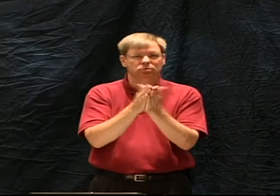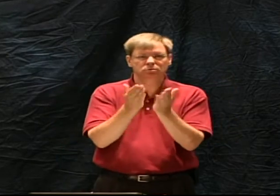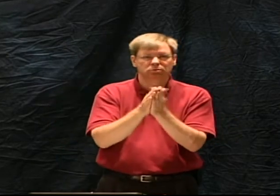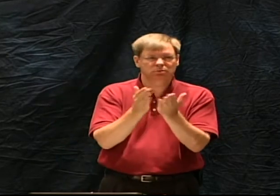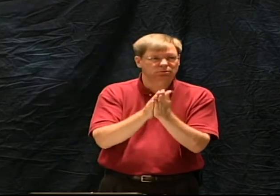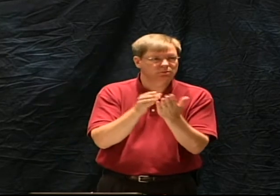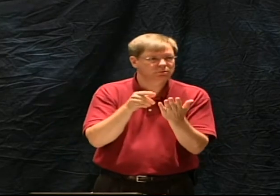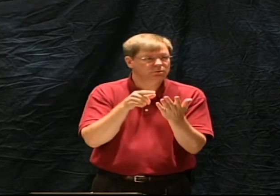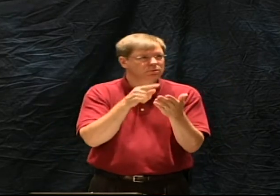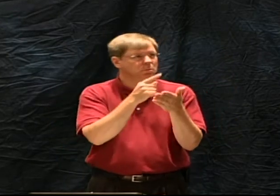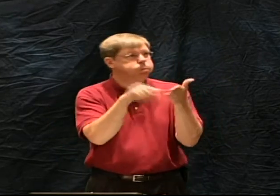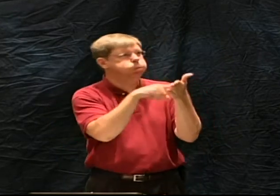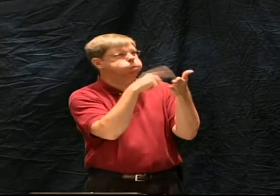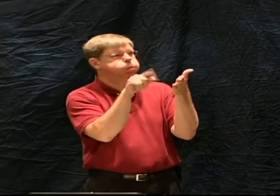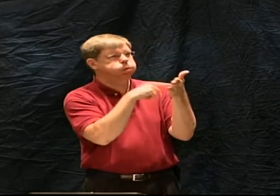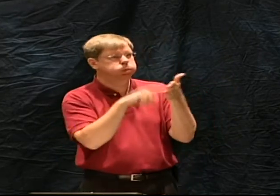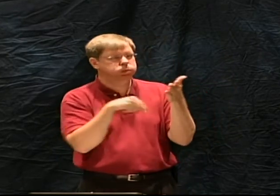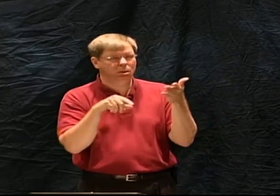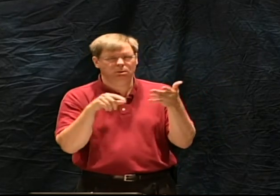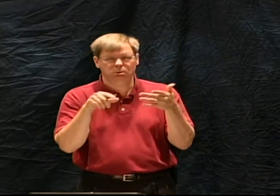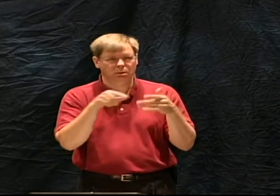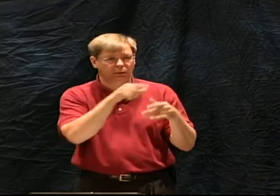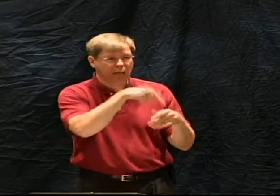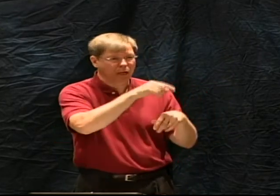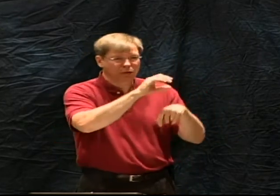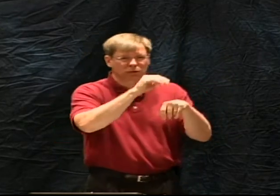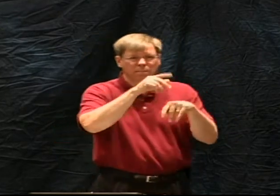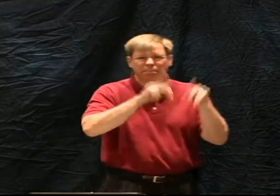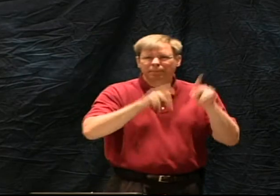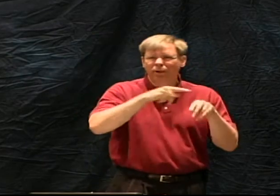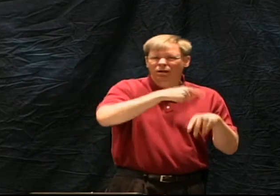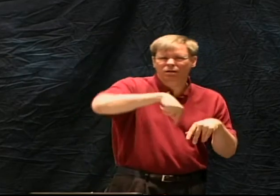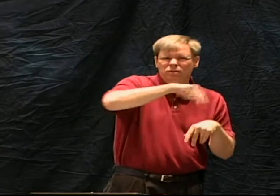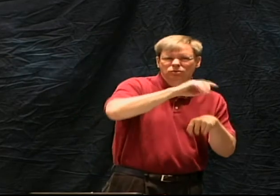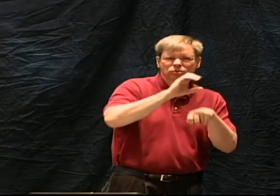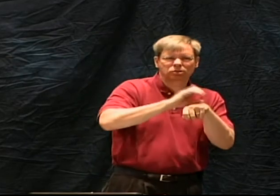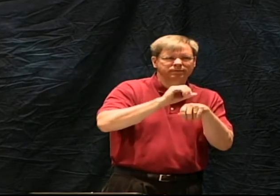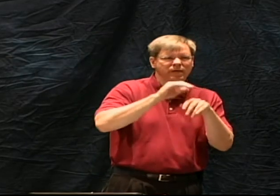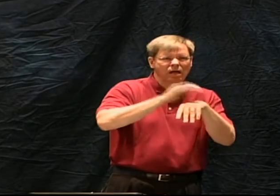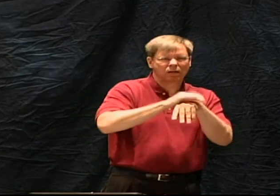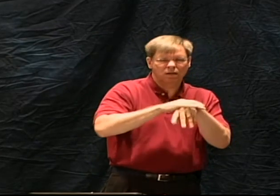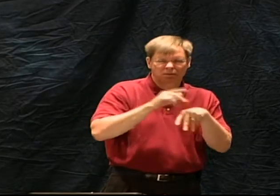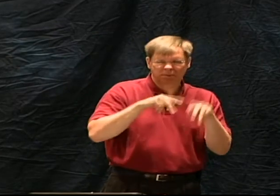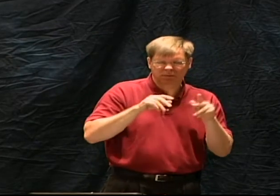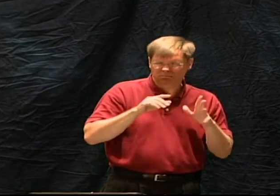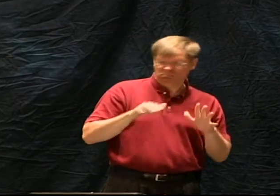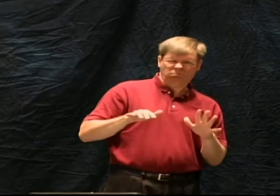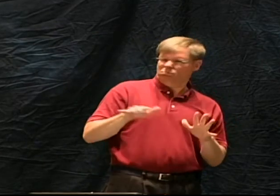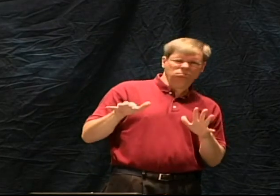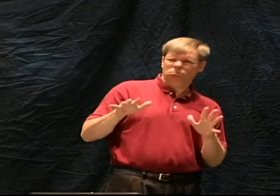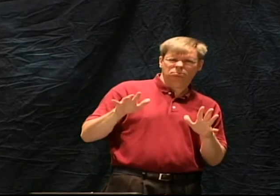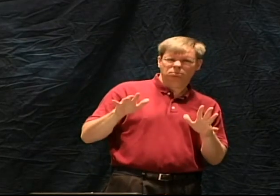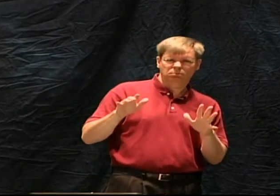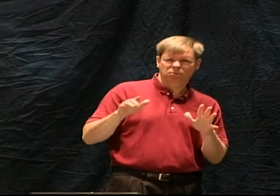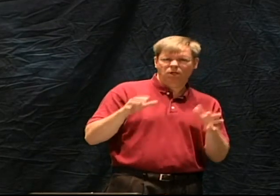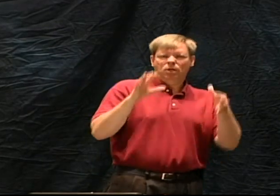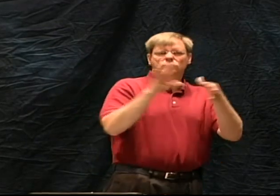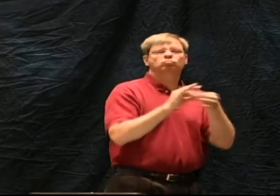And this person had been critical of the first books, five books of the Bible, saying that they weren't written by Moses.